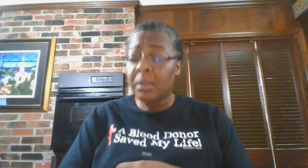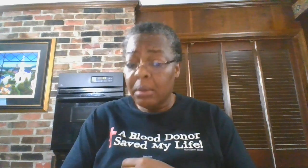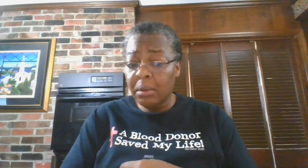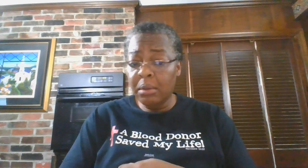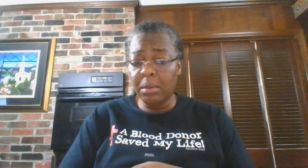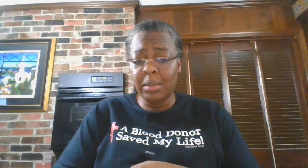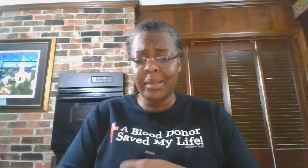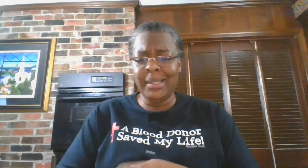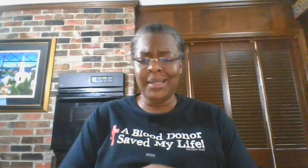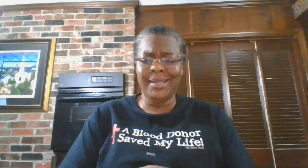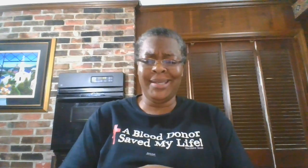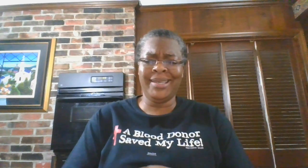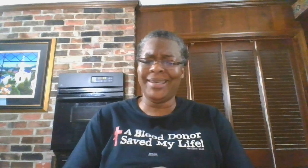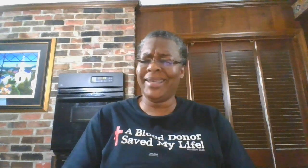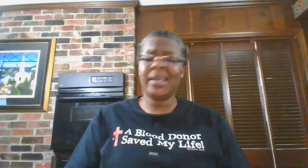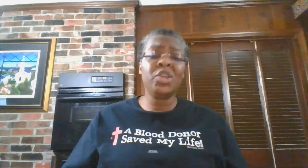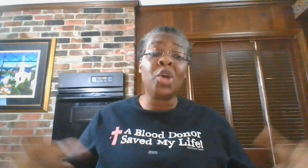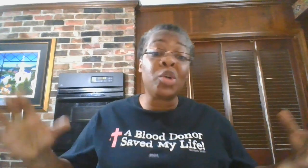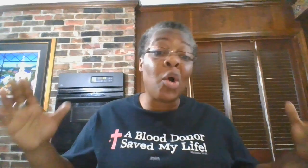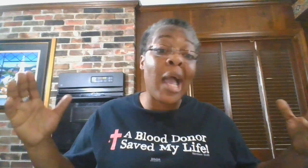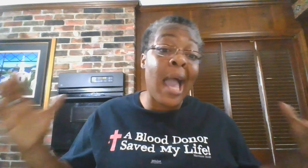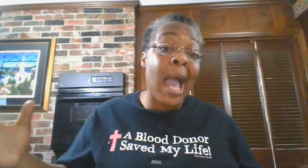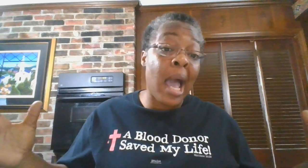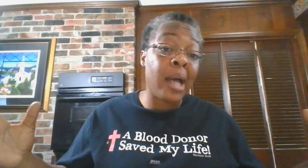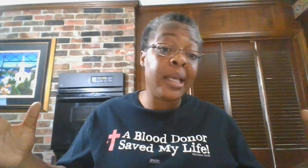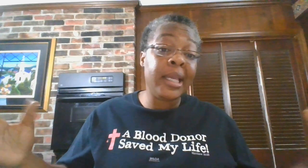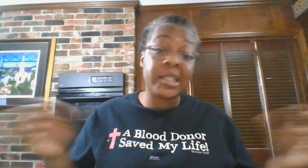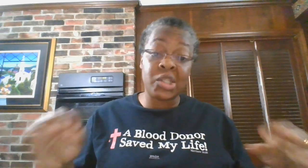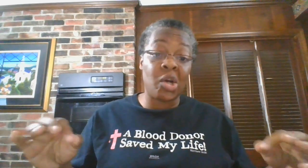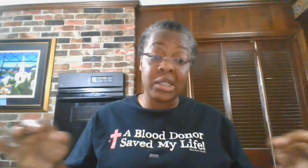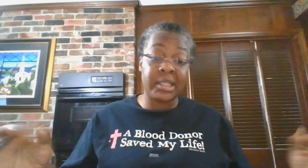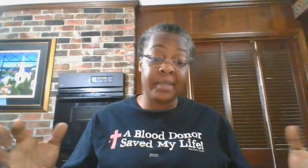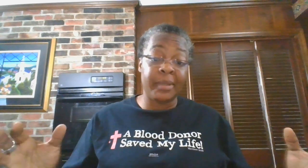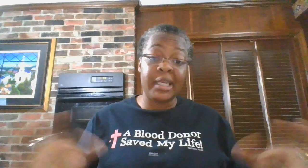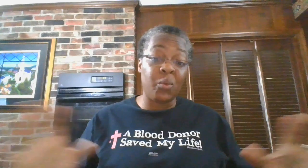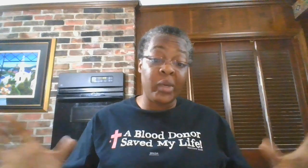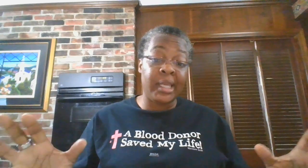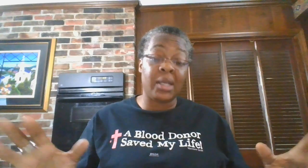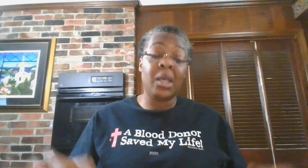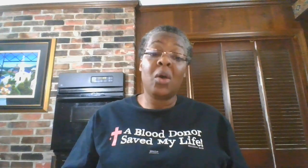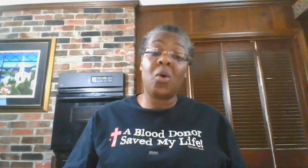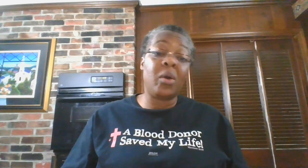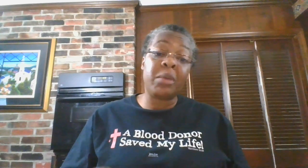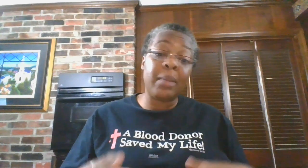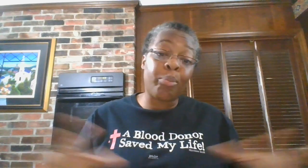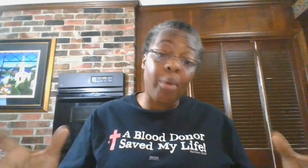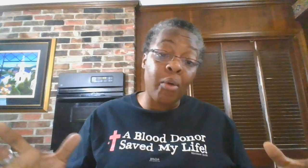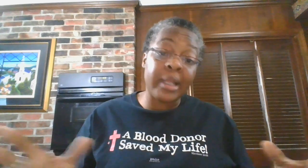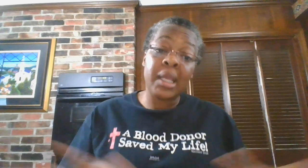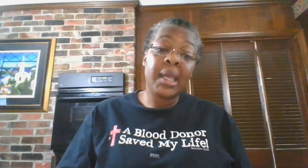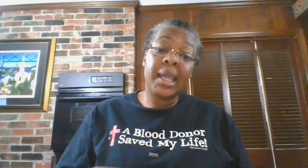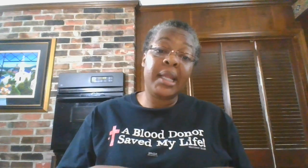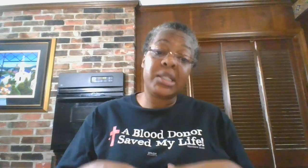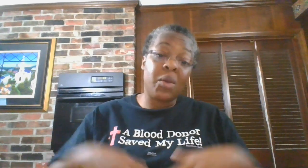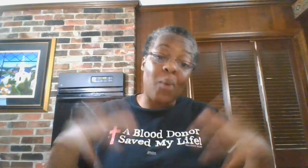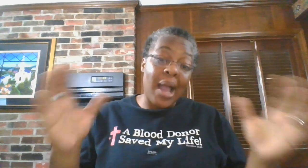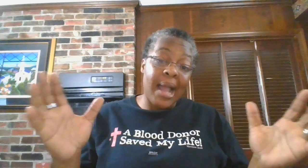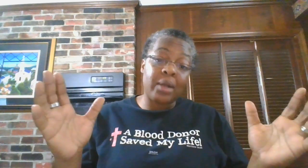you don't know how it starts slipping, get weaker or get broken. And it's just wired up.